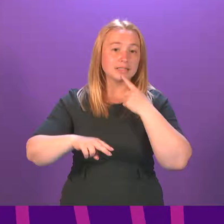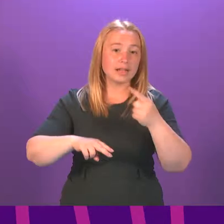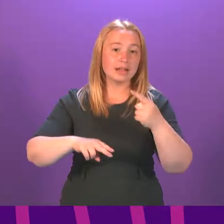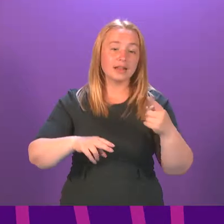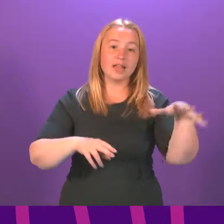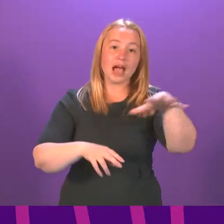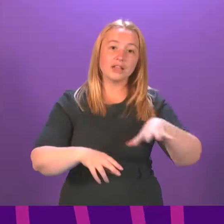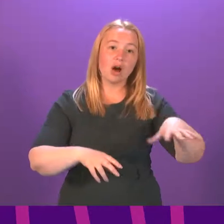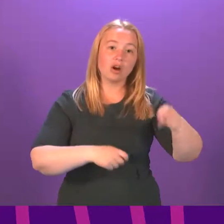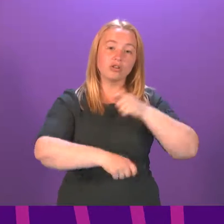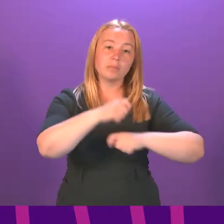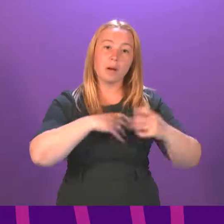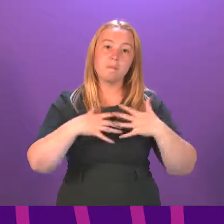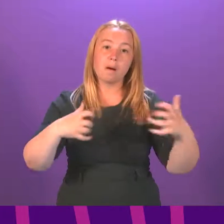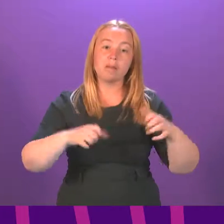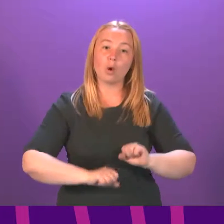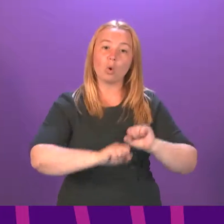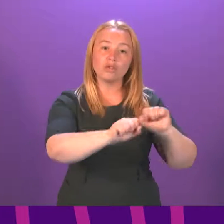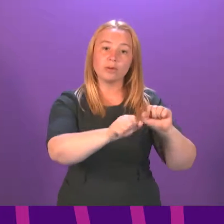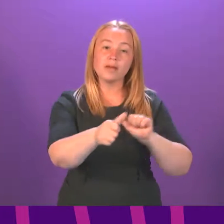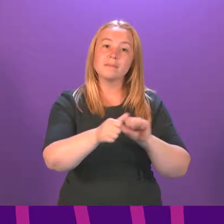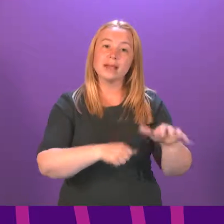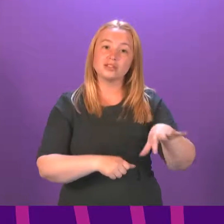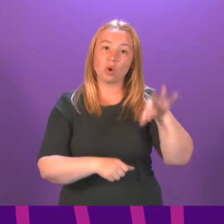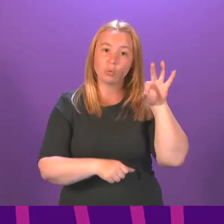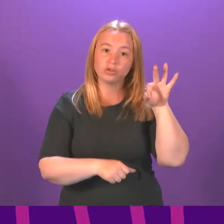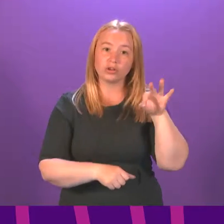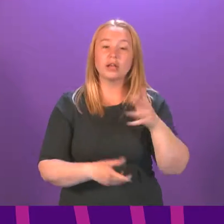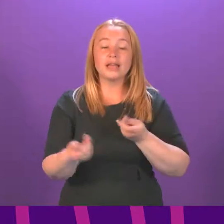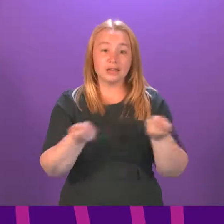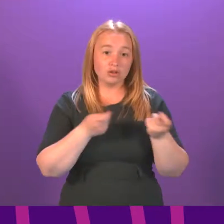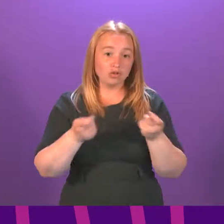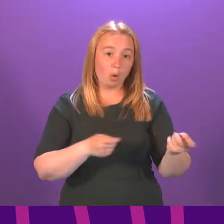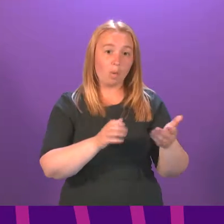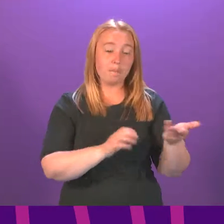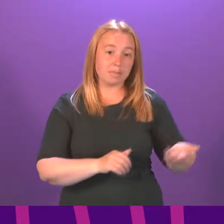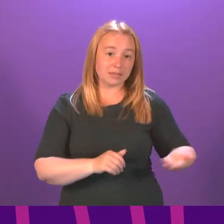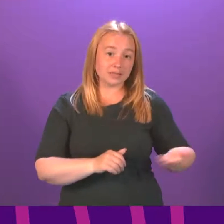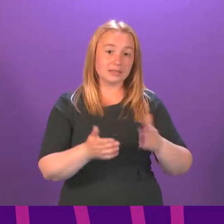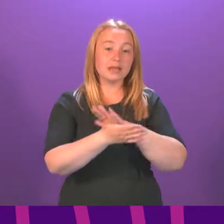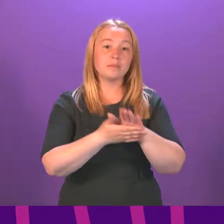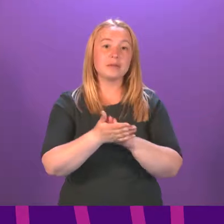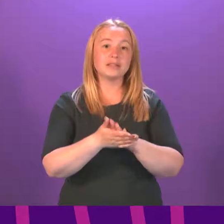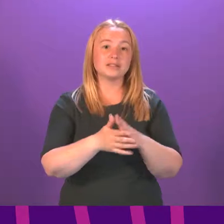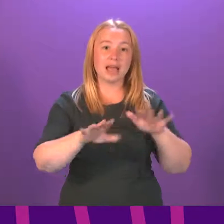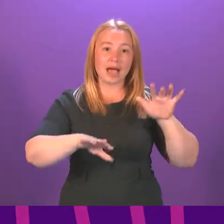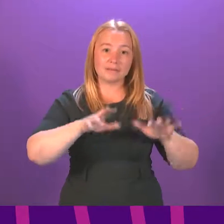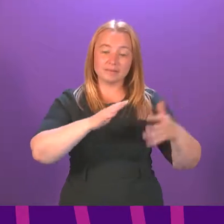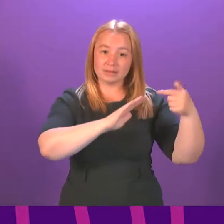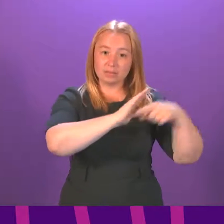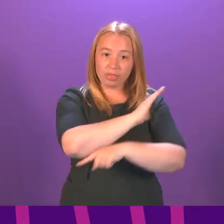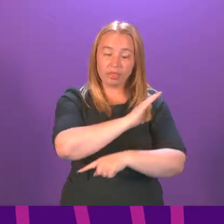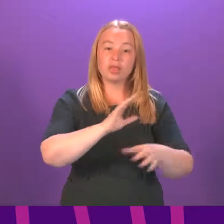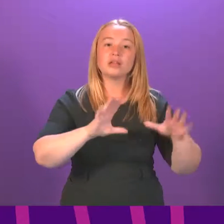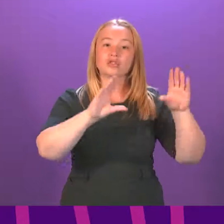into public ownership was the best option. By taking control of the business, we were able to save Ferguson's from the risk of administration, lift the